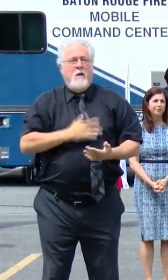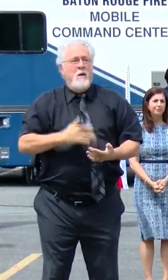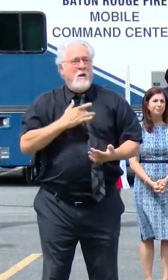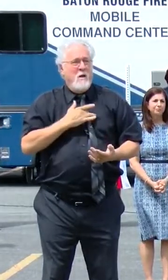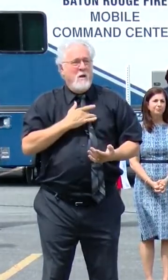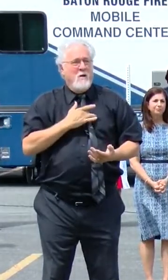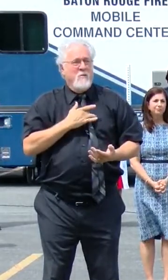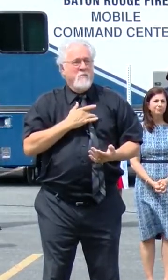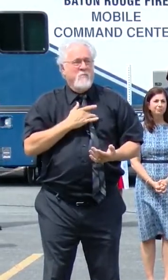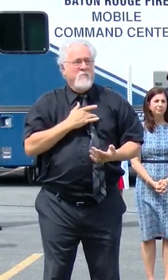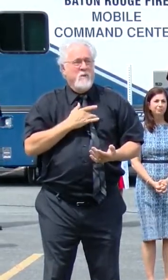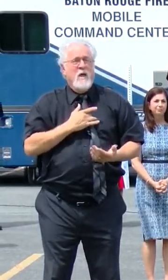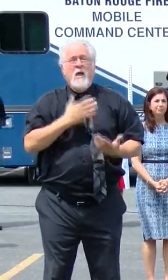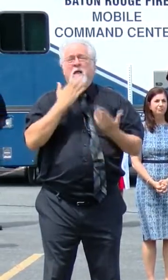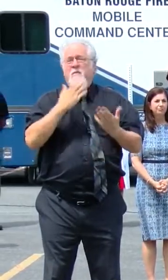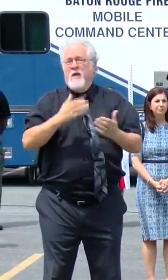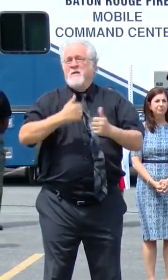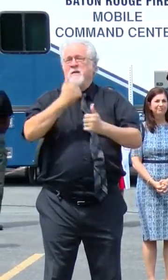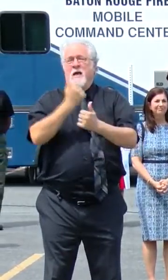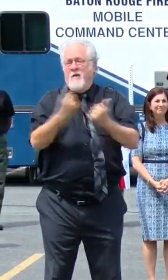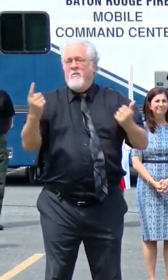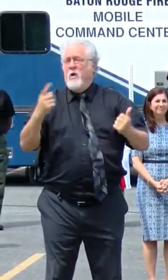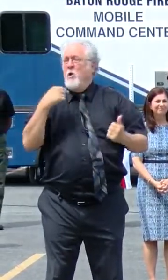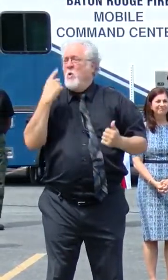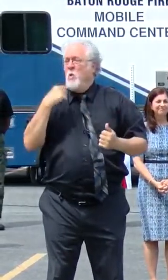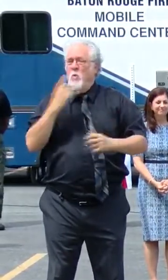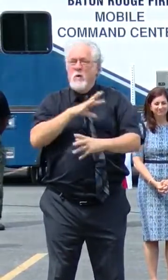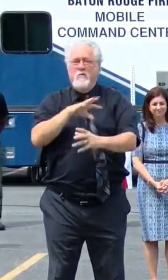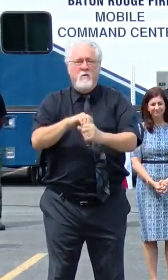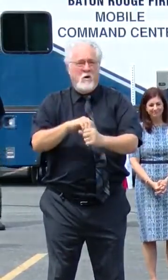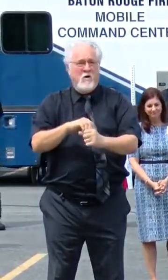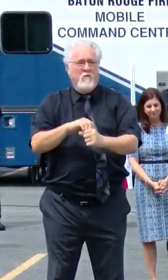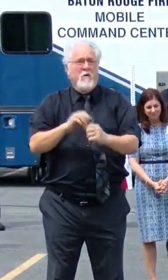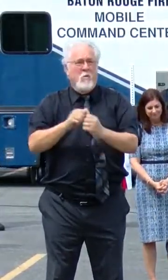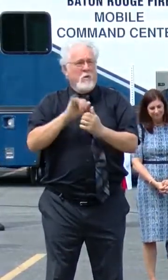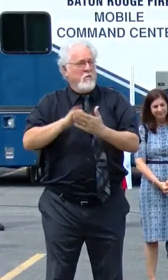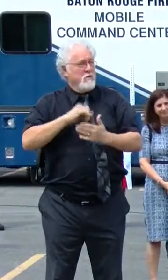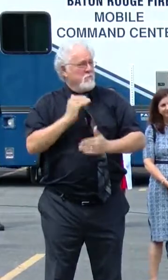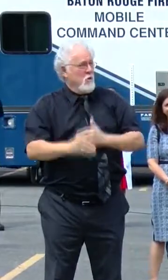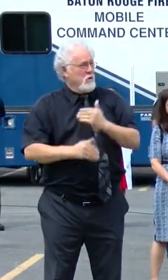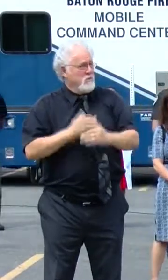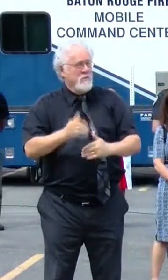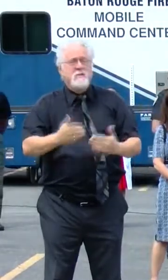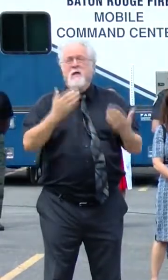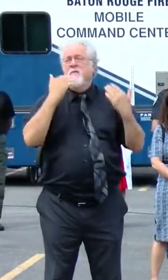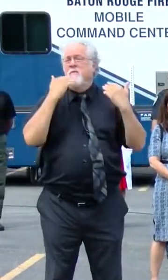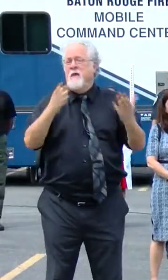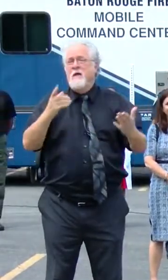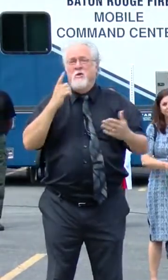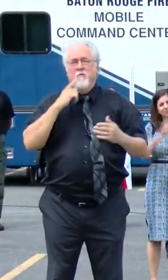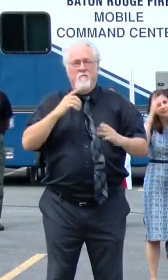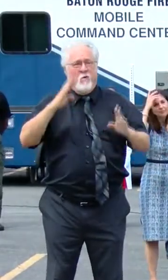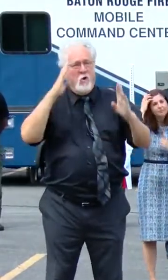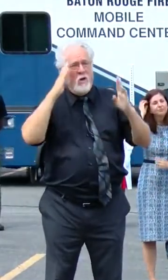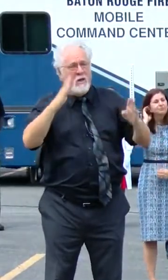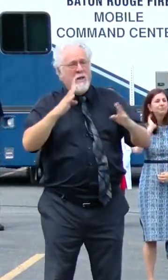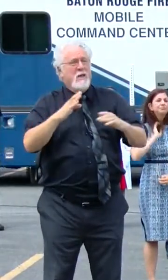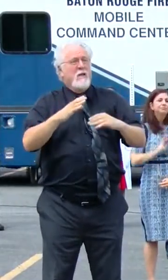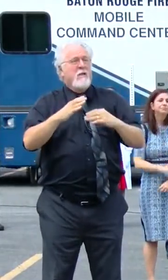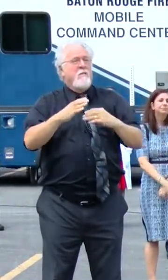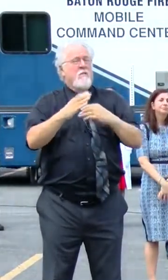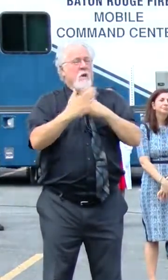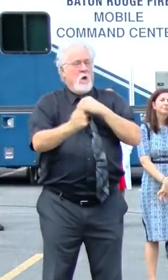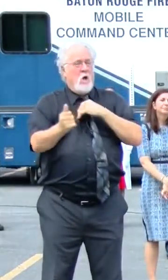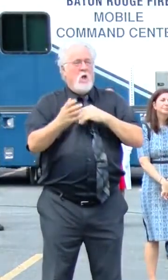thanks everyone who has been involved in this process. Thank you for heeding the call